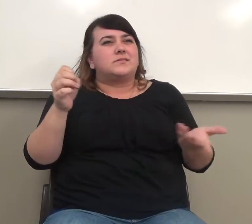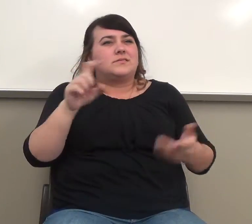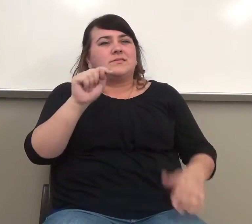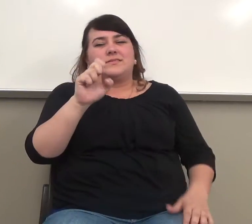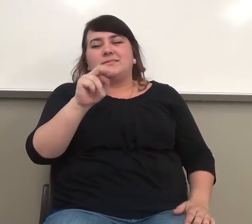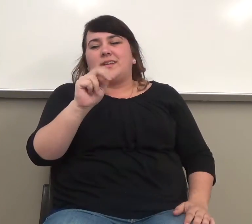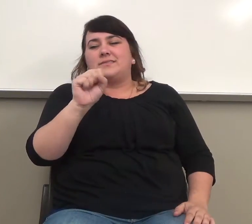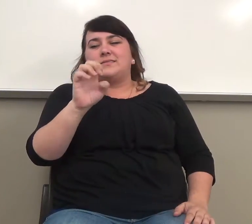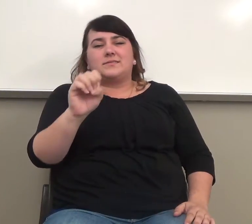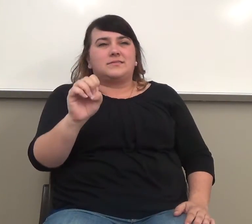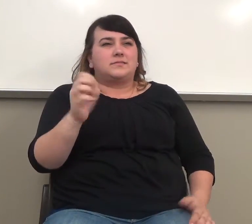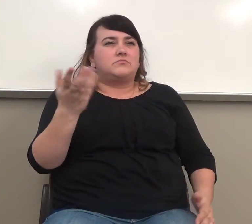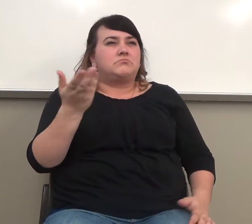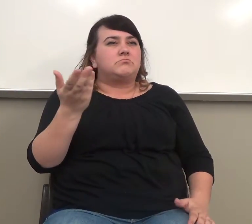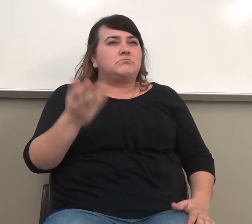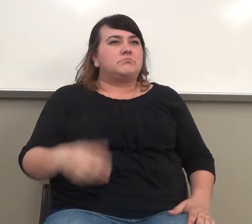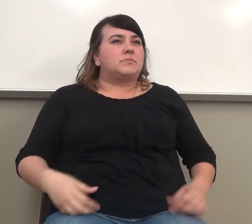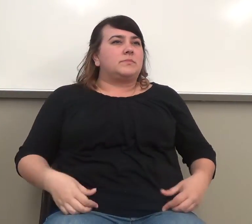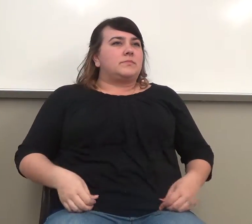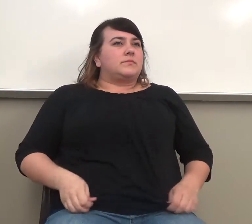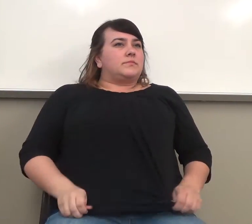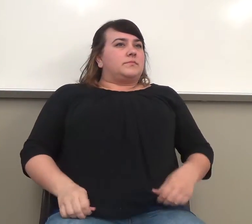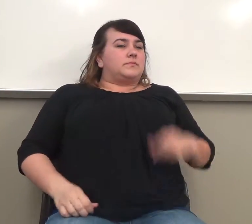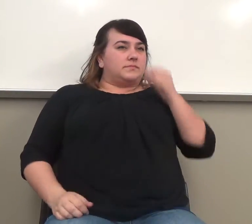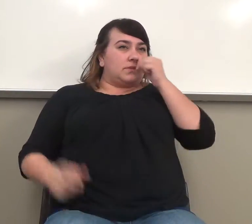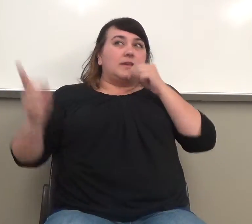Oh, I see. He says, oops.